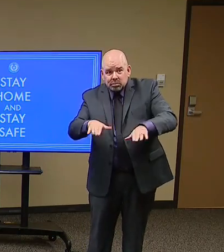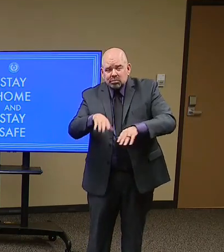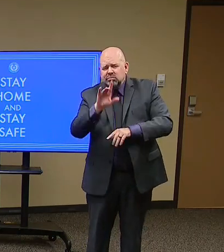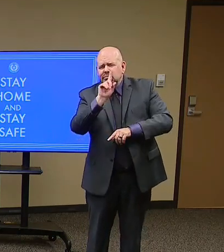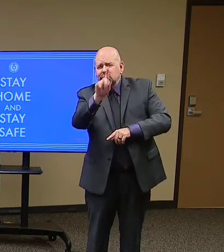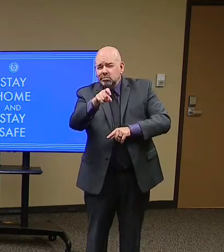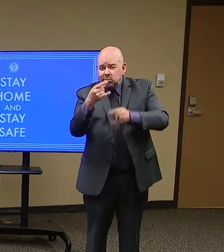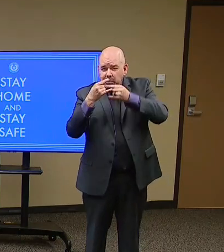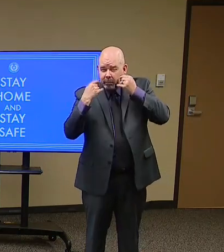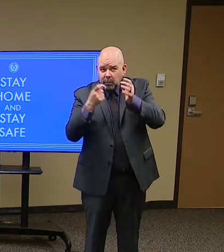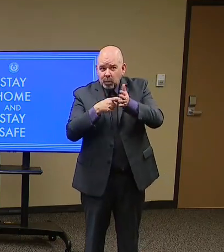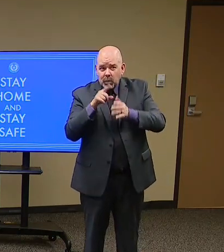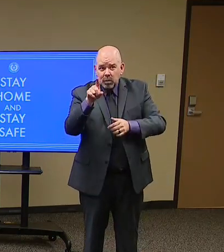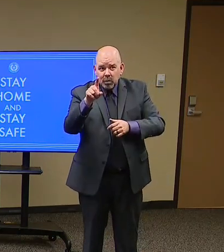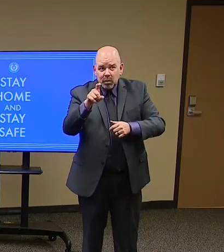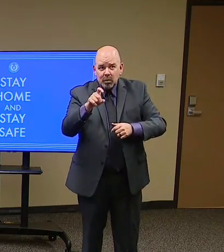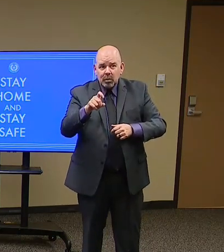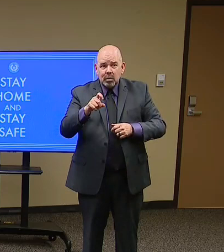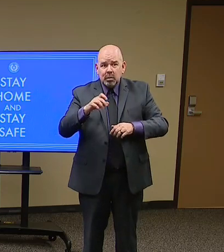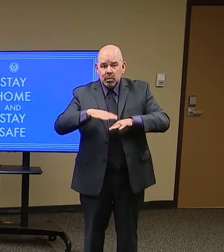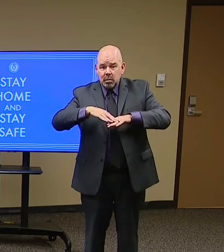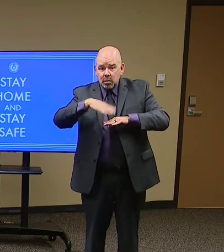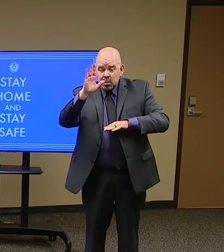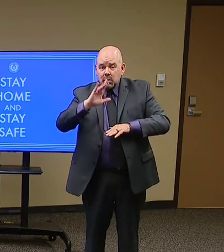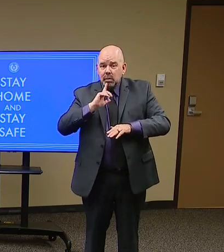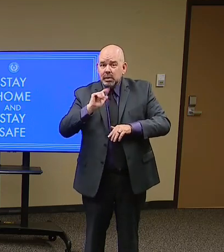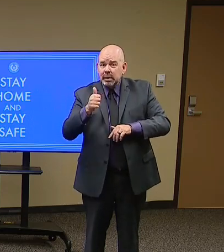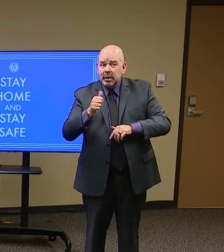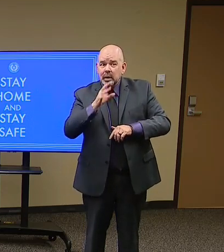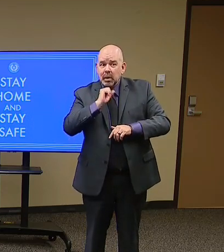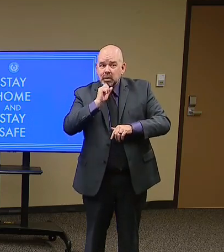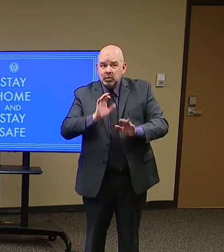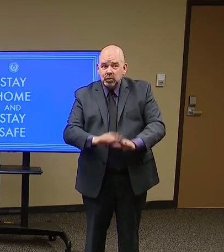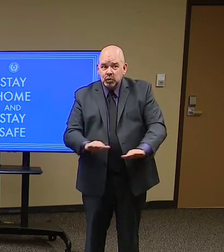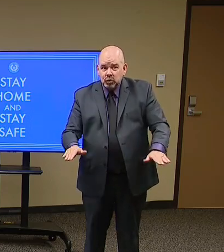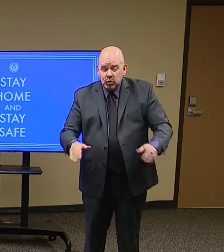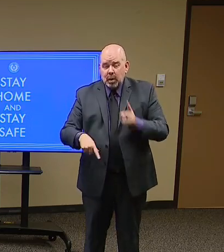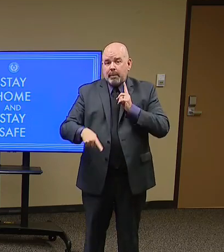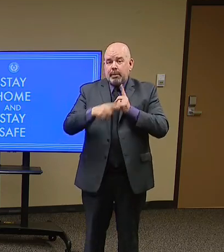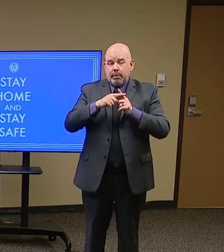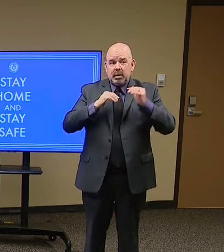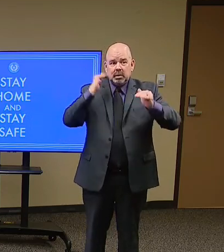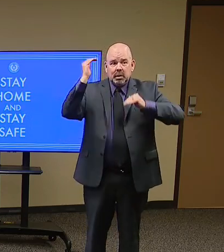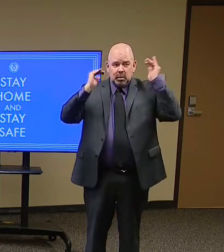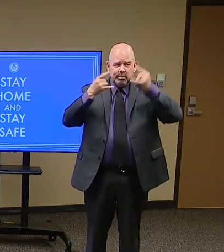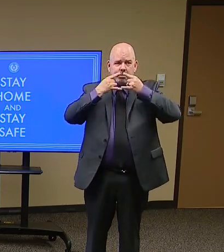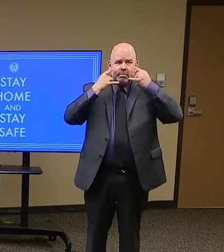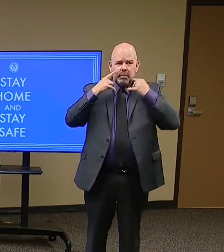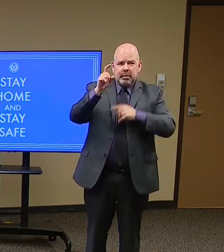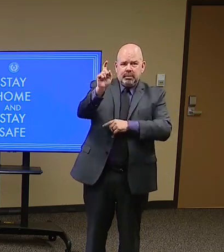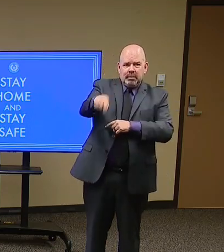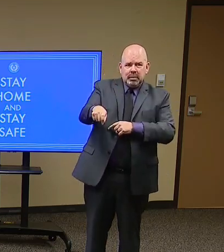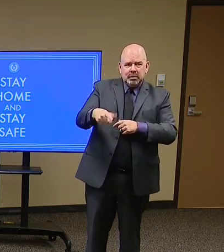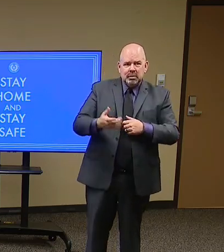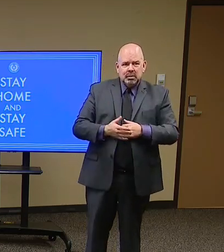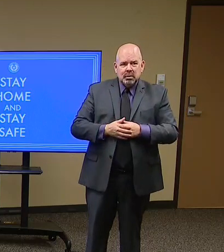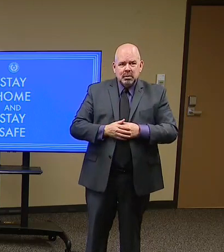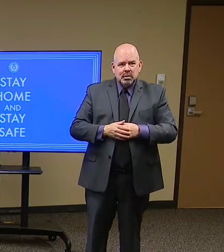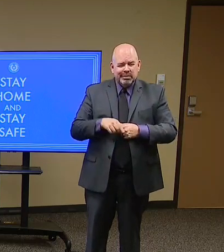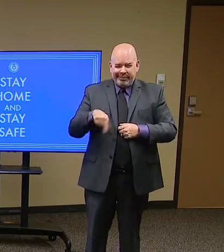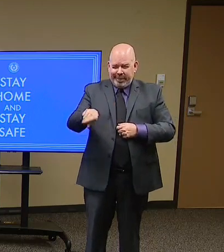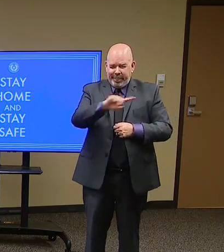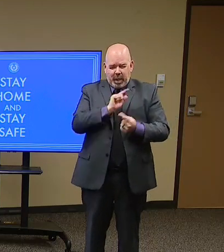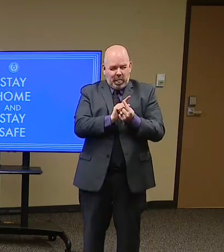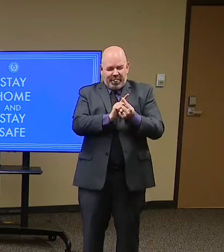the adults will be required to mask because at a child care facility, the kids are not going to be six feet apart all day. But